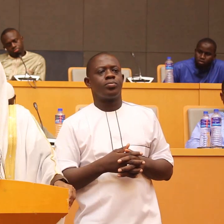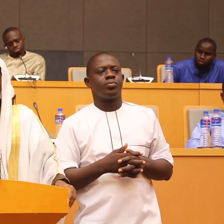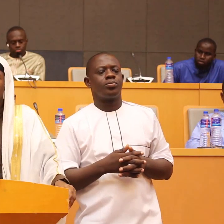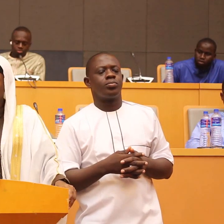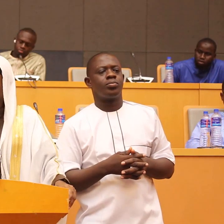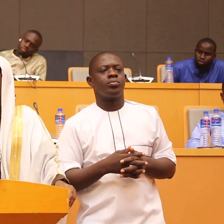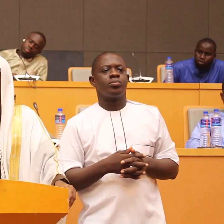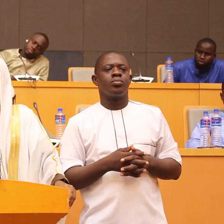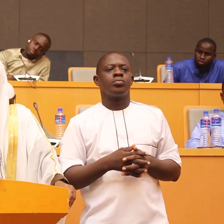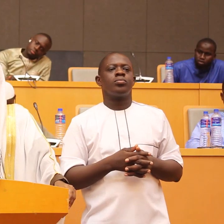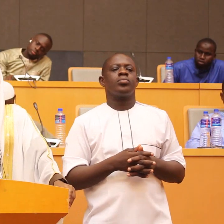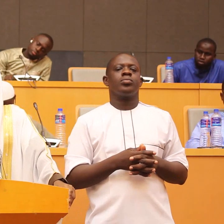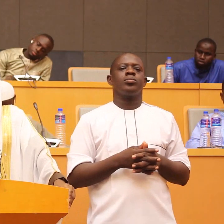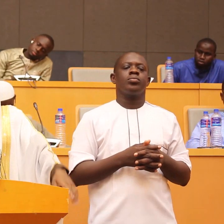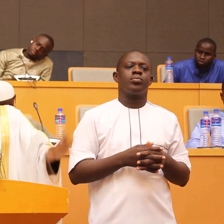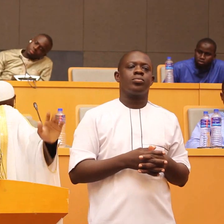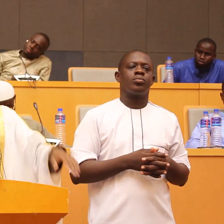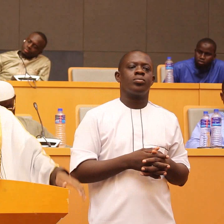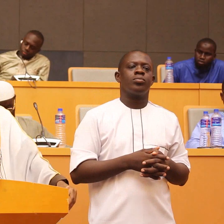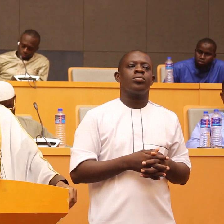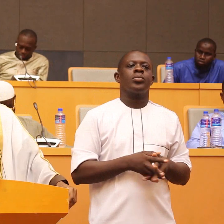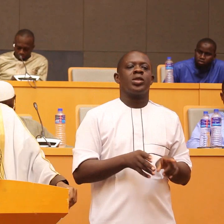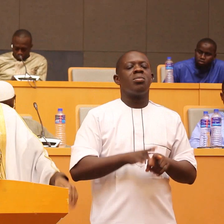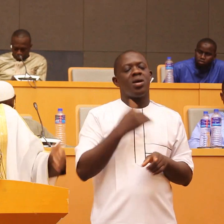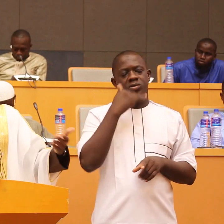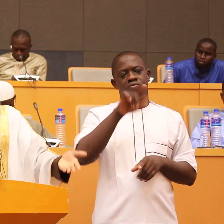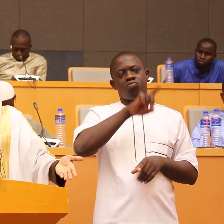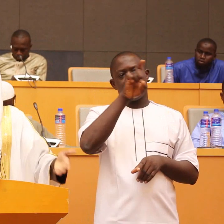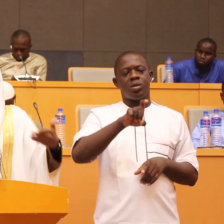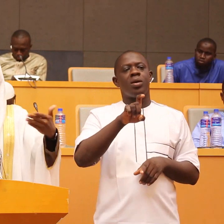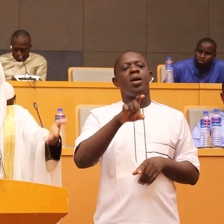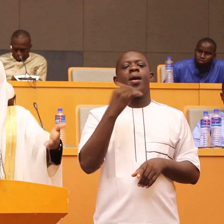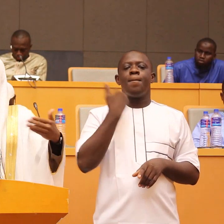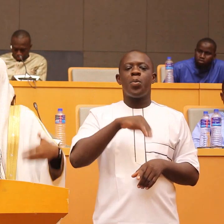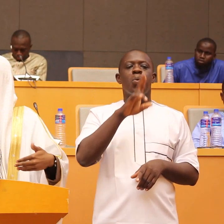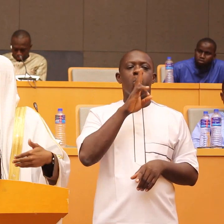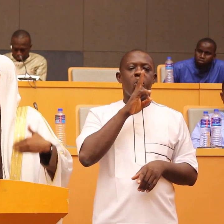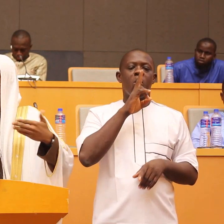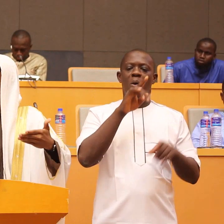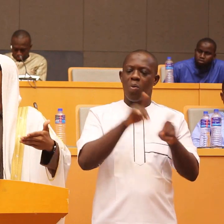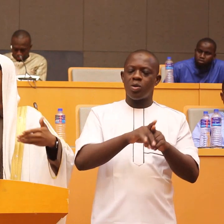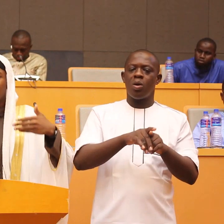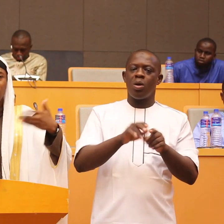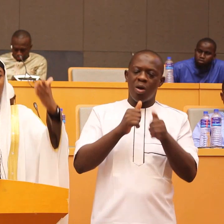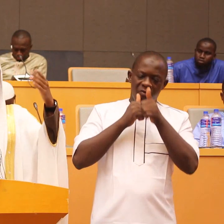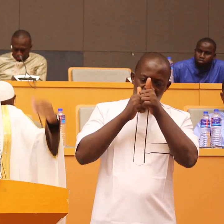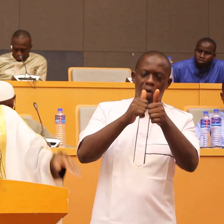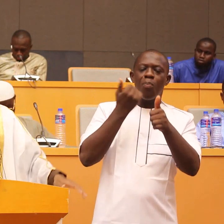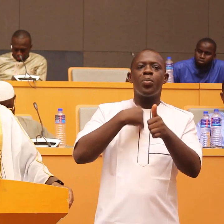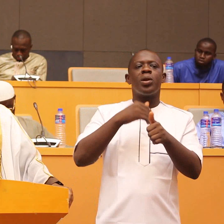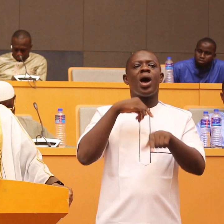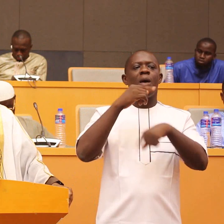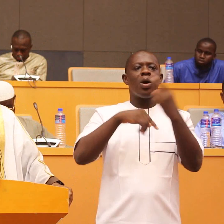question mark i leave the answer to you will they envy people because of the bounty that